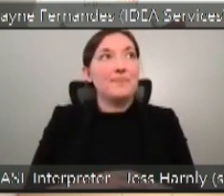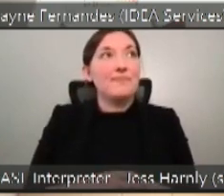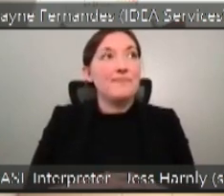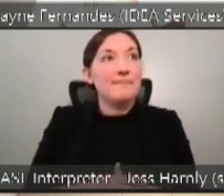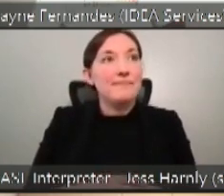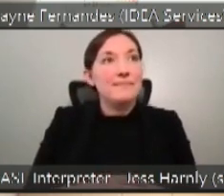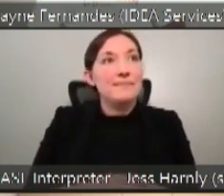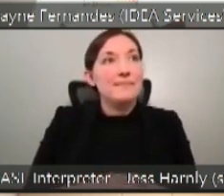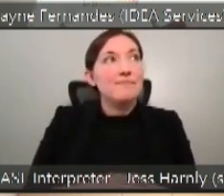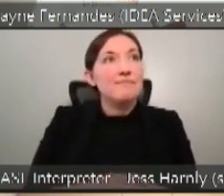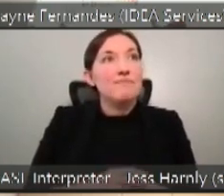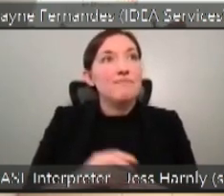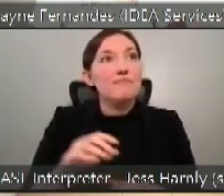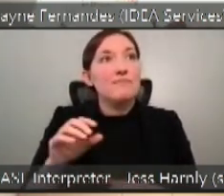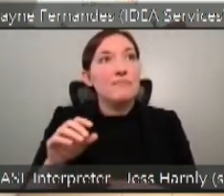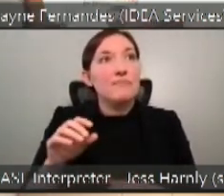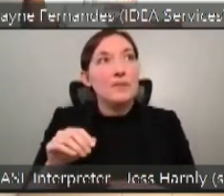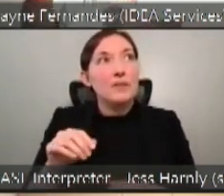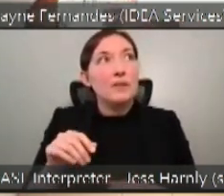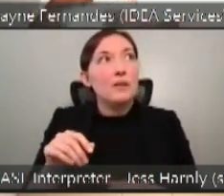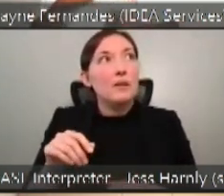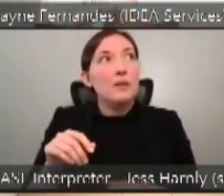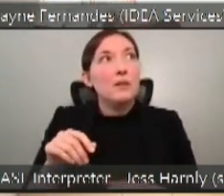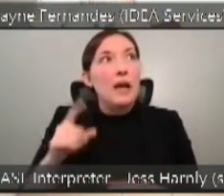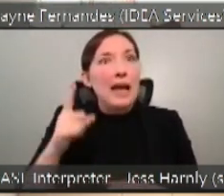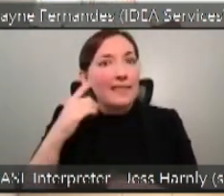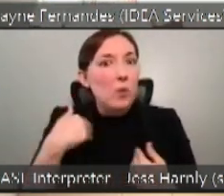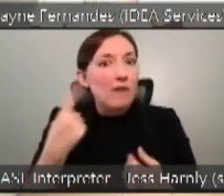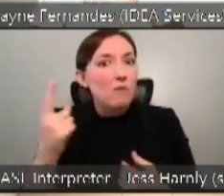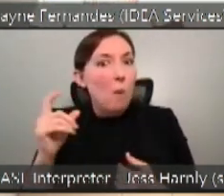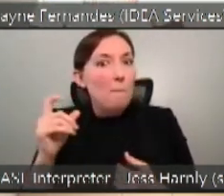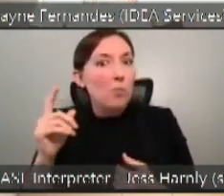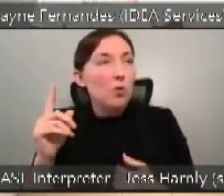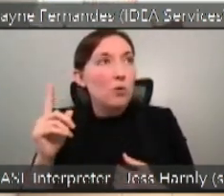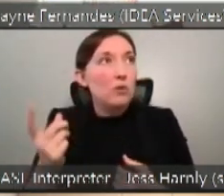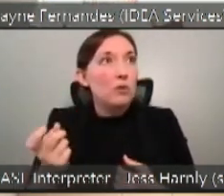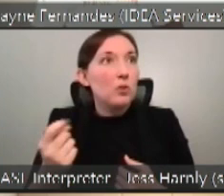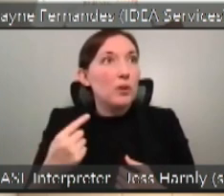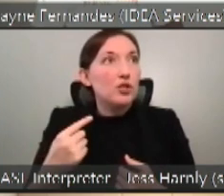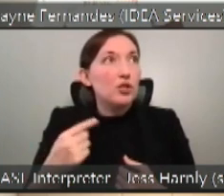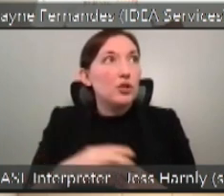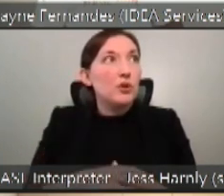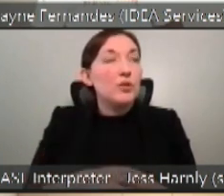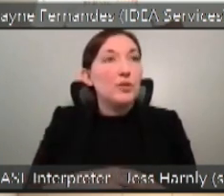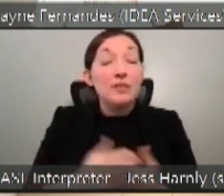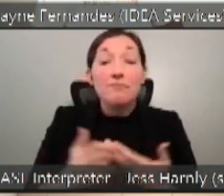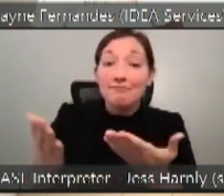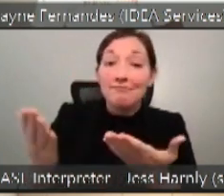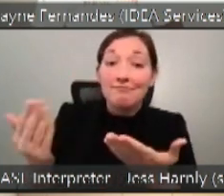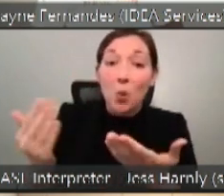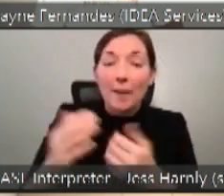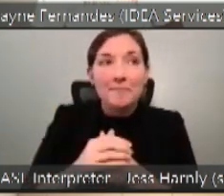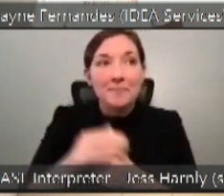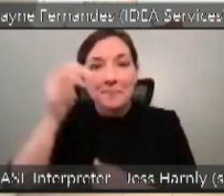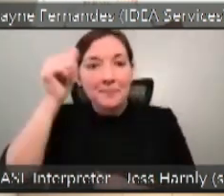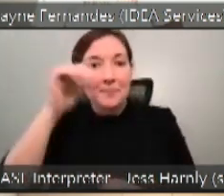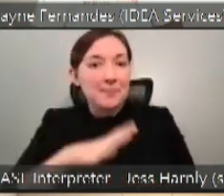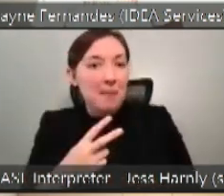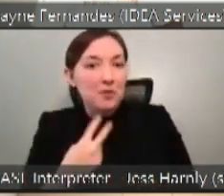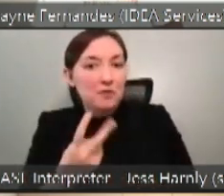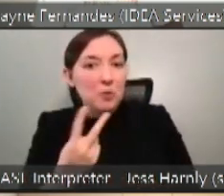I think we have another question. Adding on. sorry. Good. Oh, thank you. Let's see. As far as